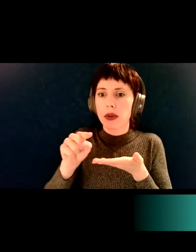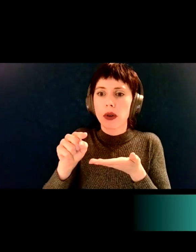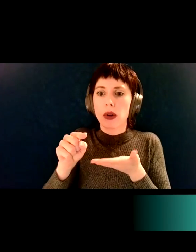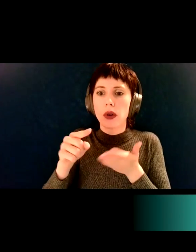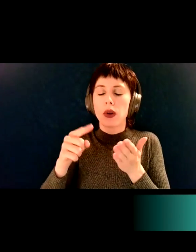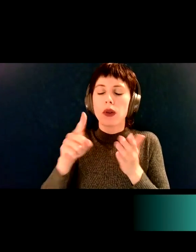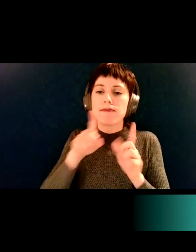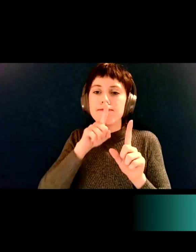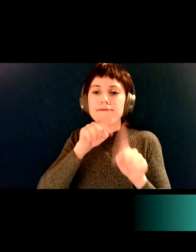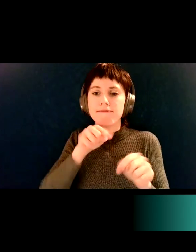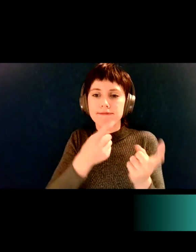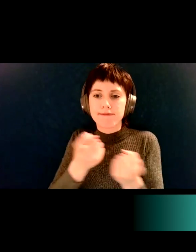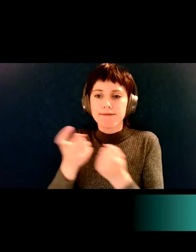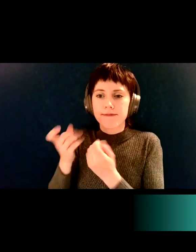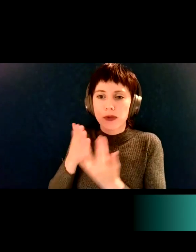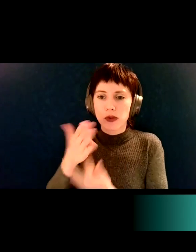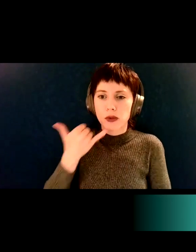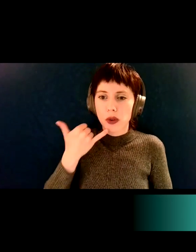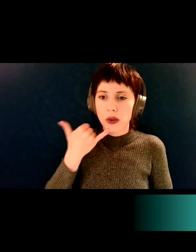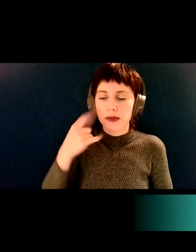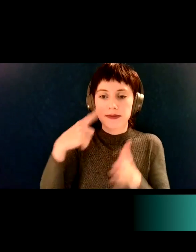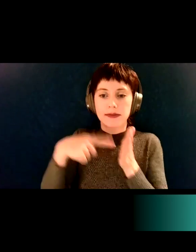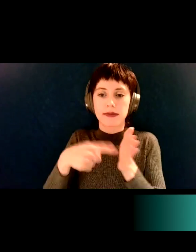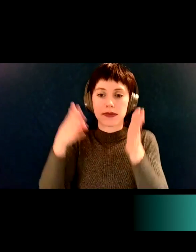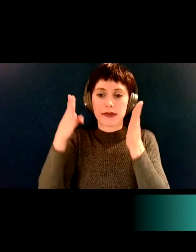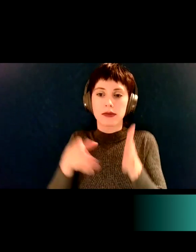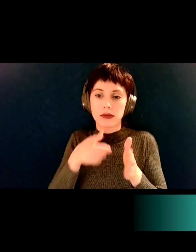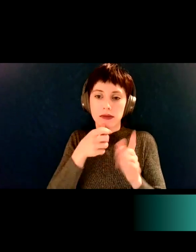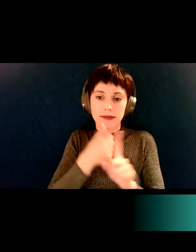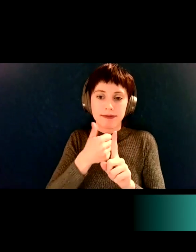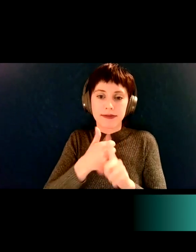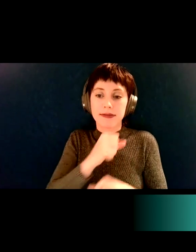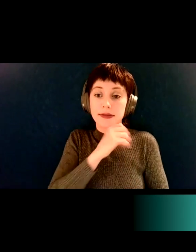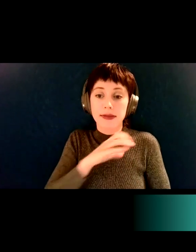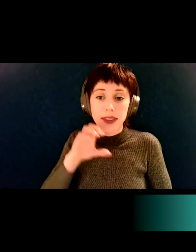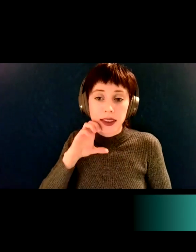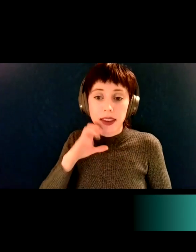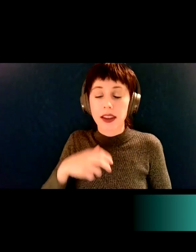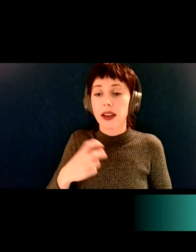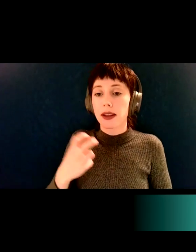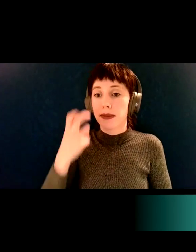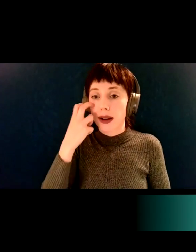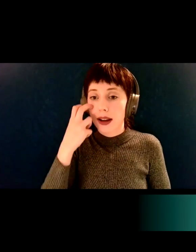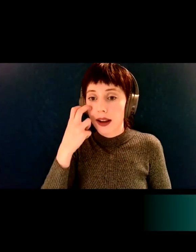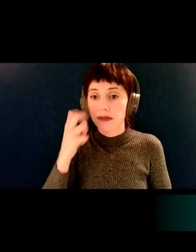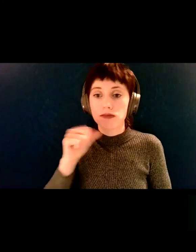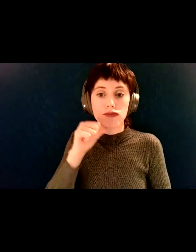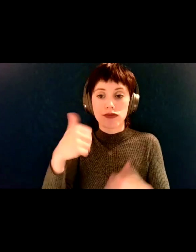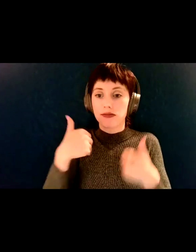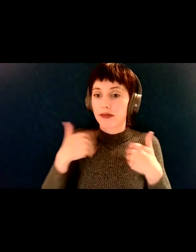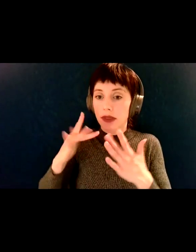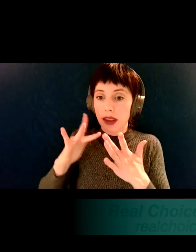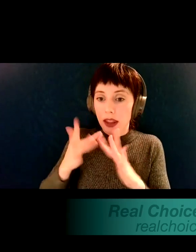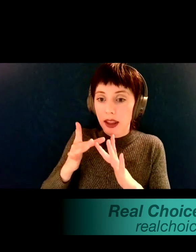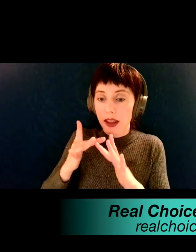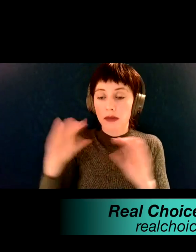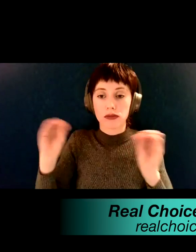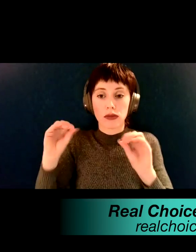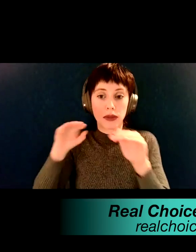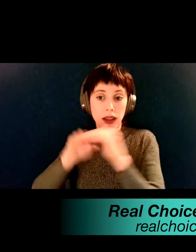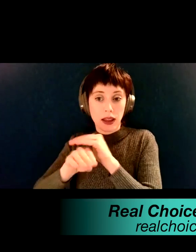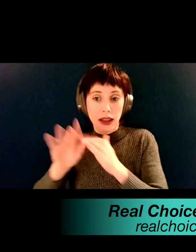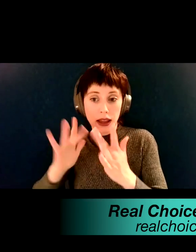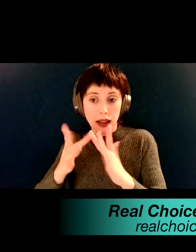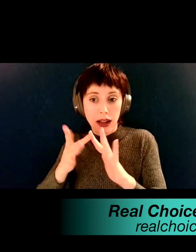you talk to someone who's an elder, or someone who's blind, or someone who just isn't on the internet, they don't have access, they can